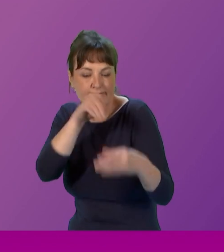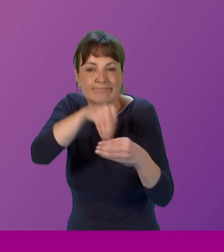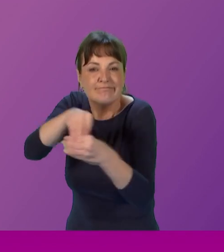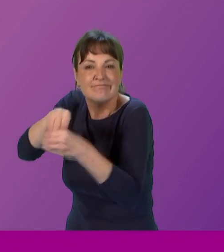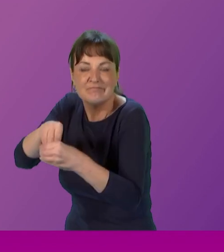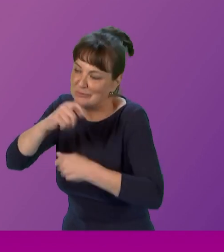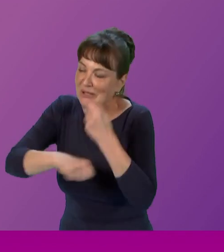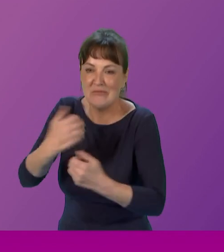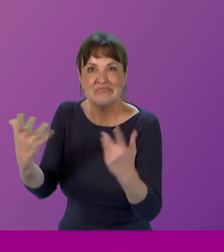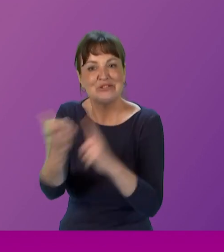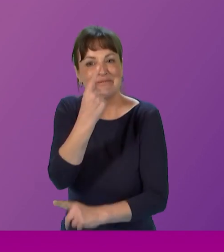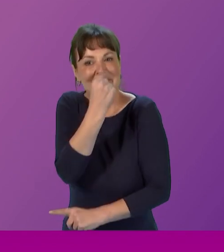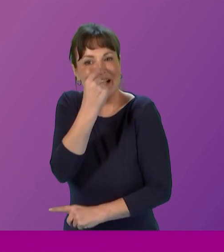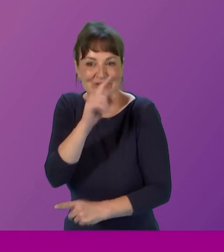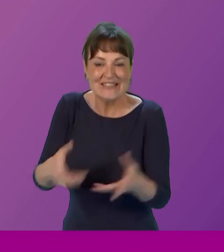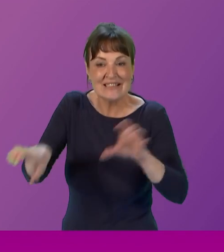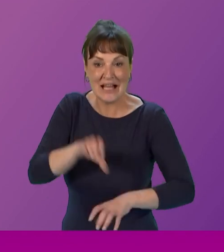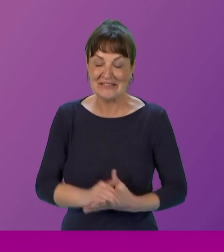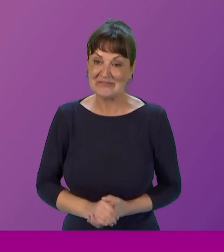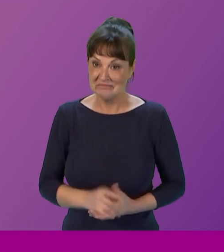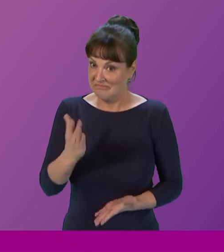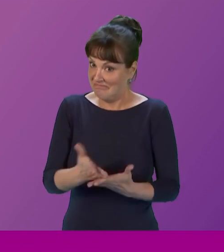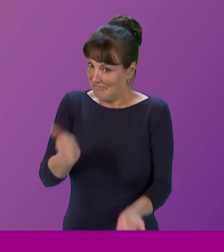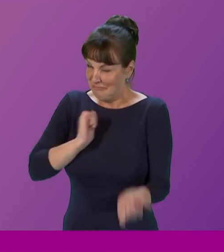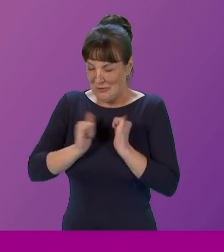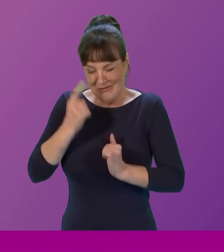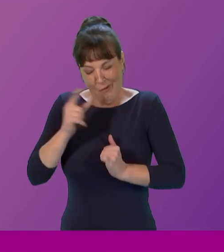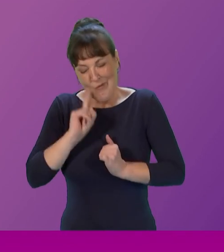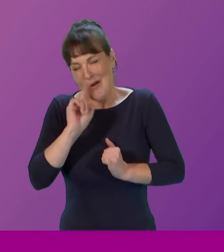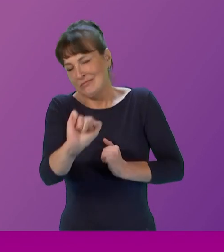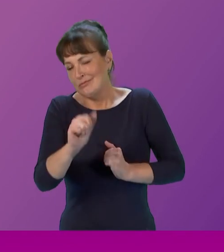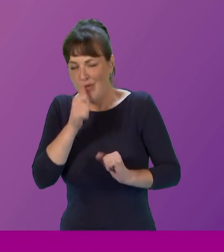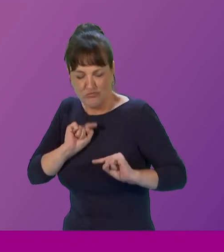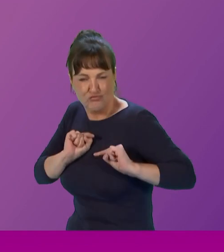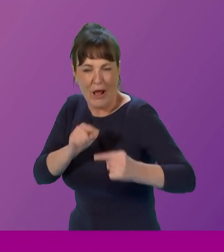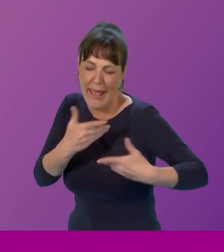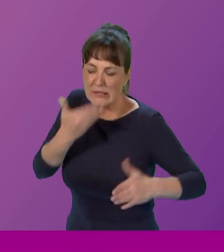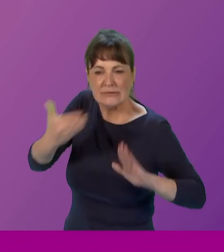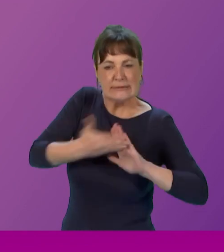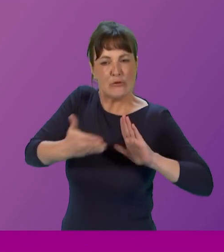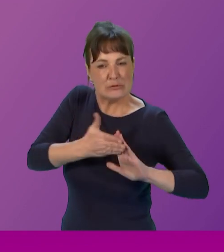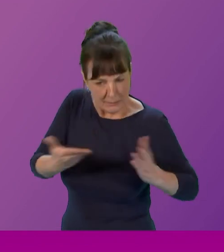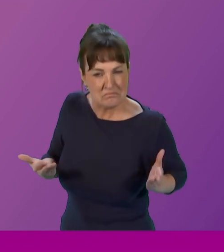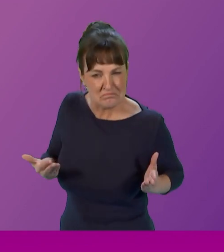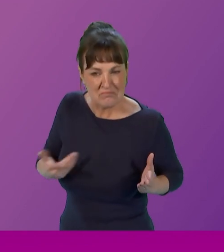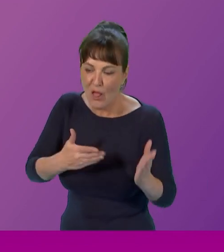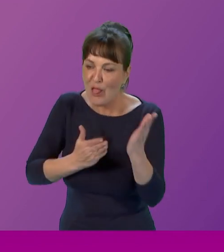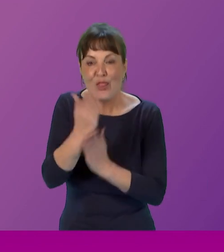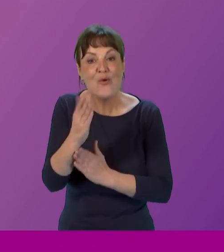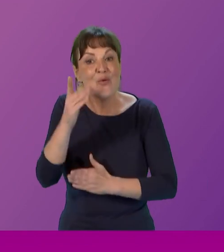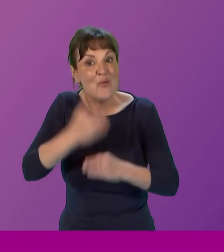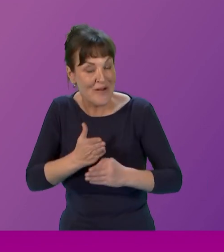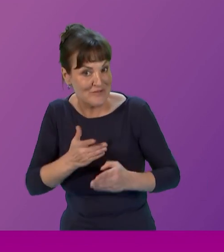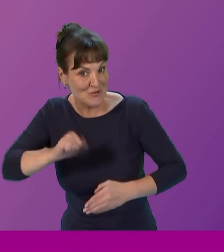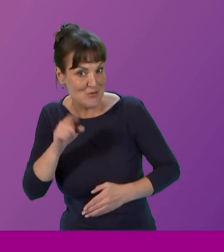can reach our full potential we are extremely proud that many of the young women in our school will continue to challenge the stereotypes placed upon us it's through the work of the scottish